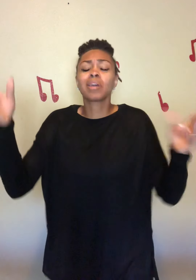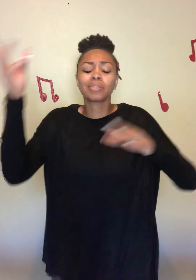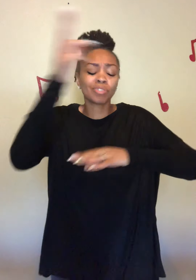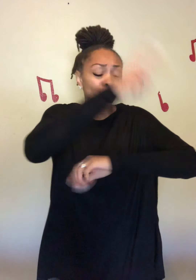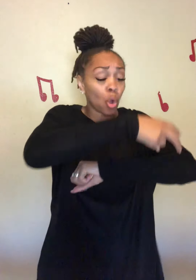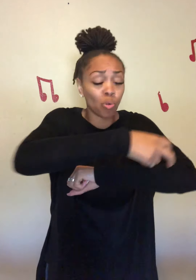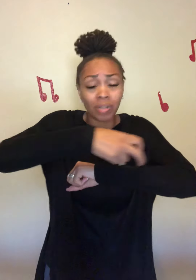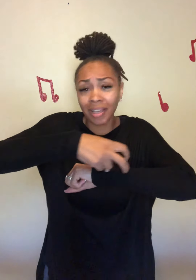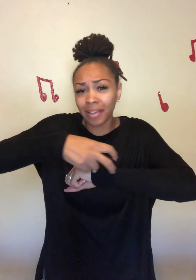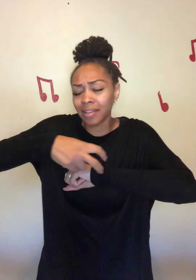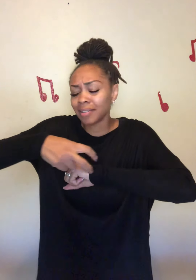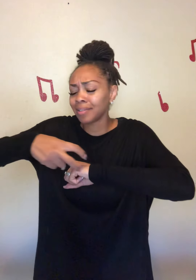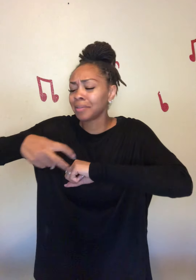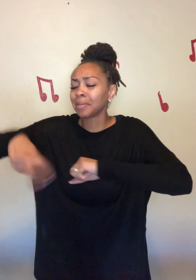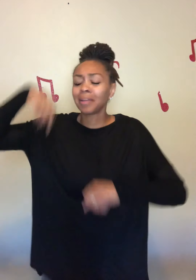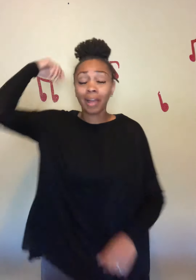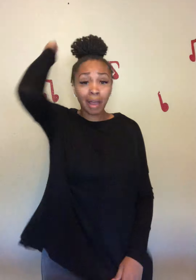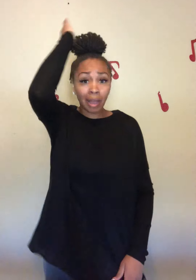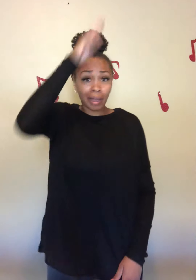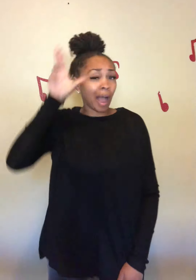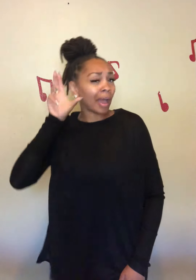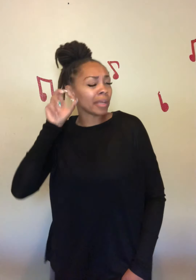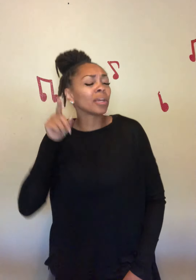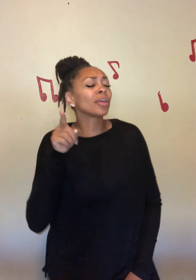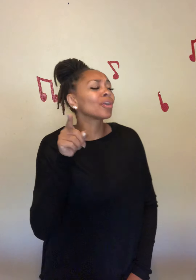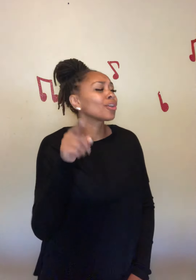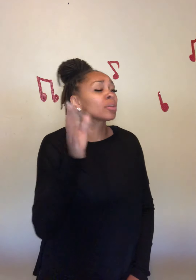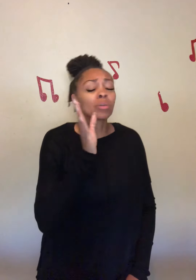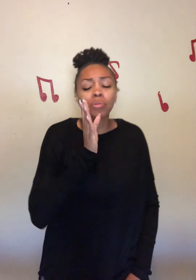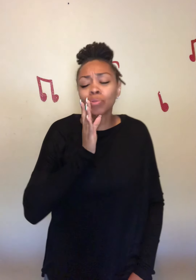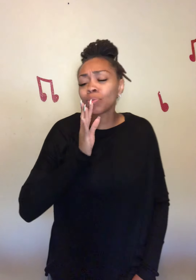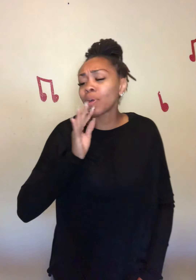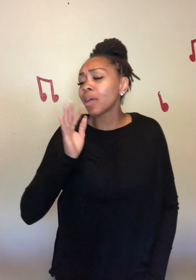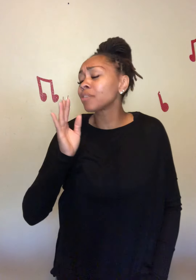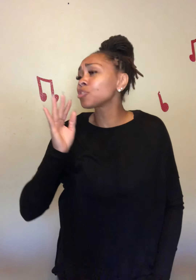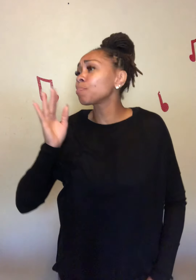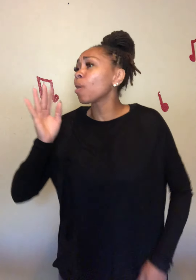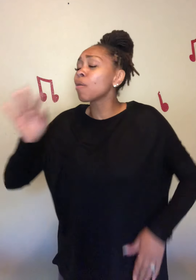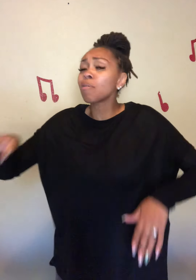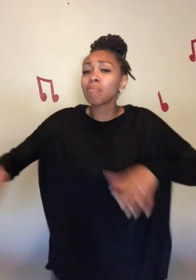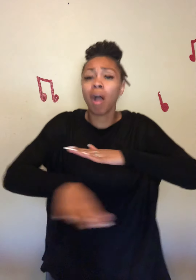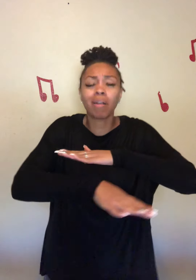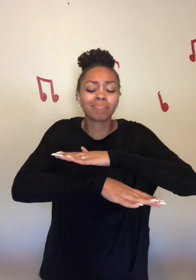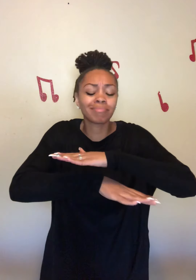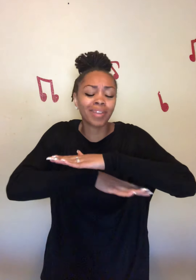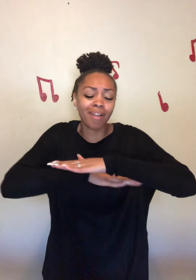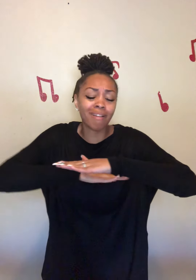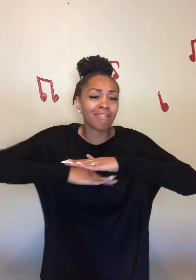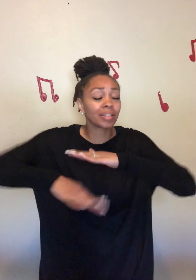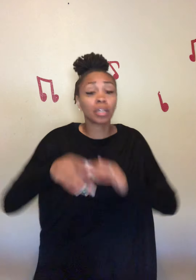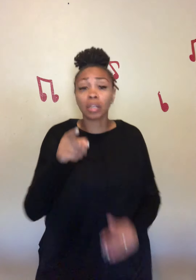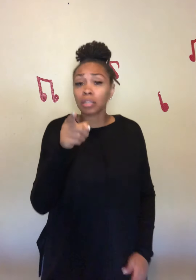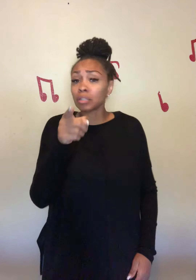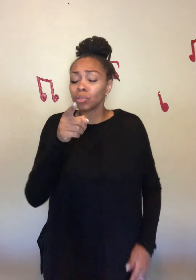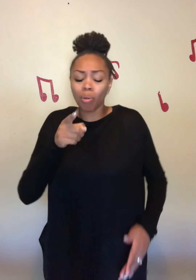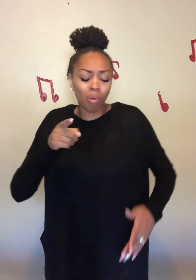stolen I hear you whisper underneath your